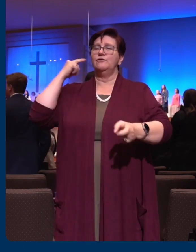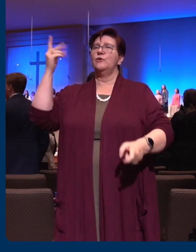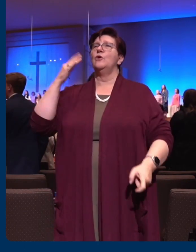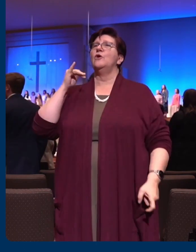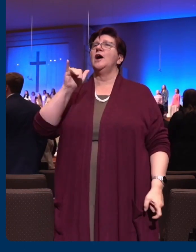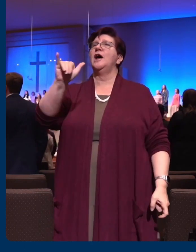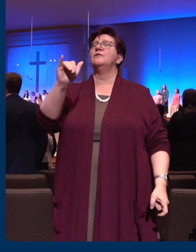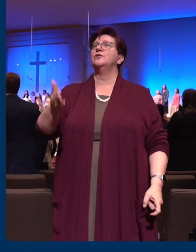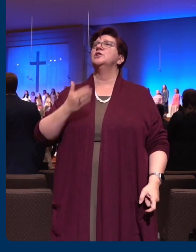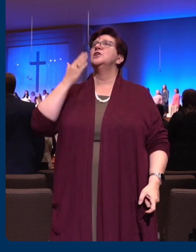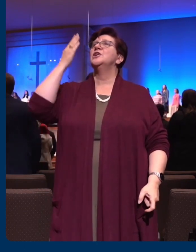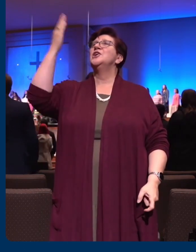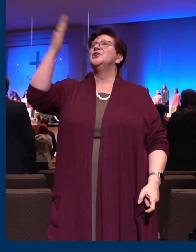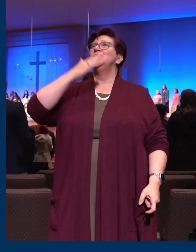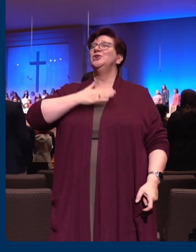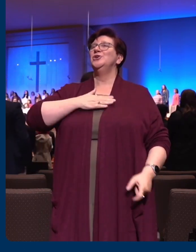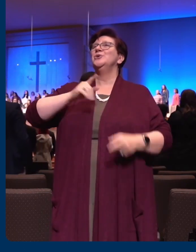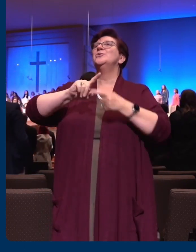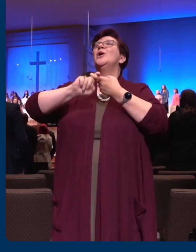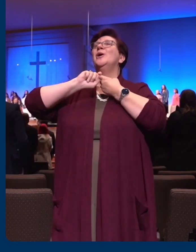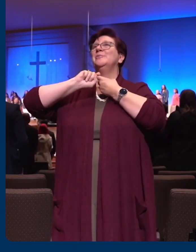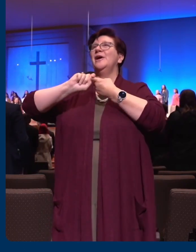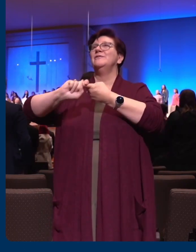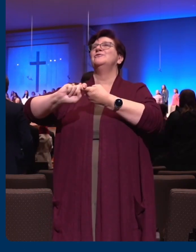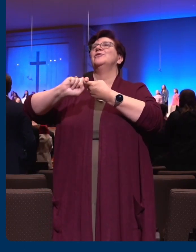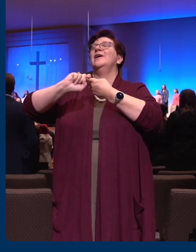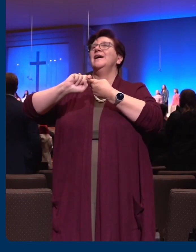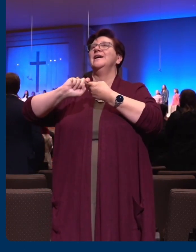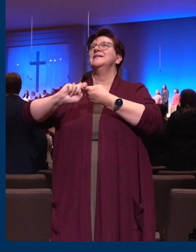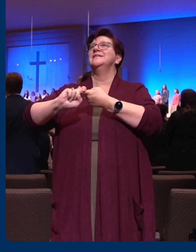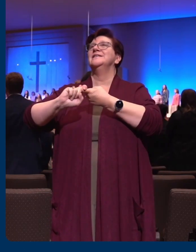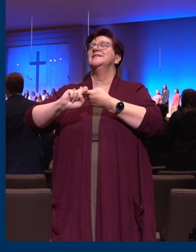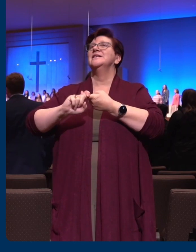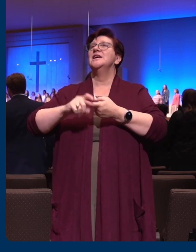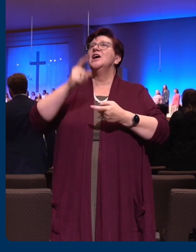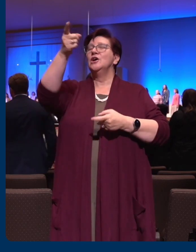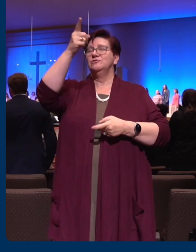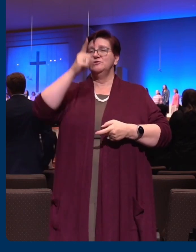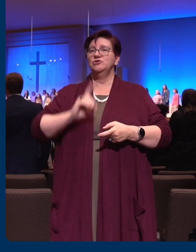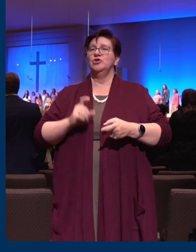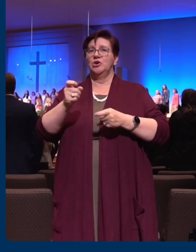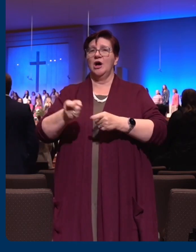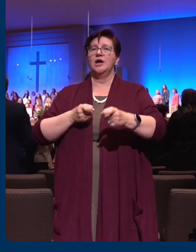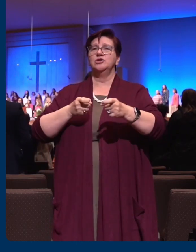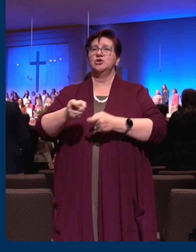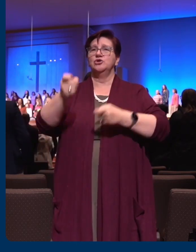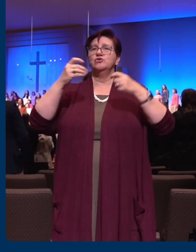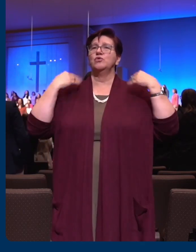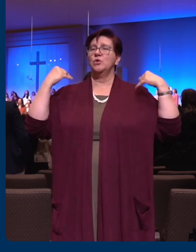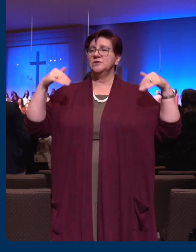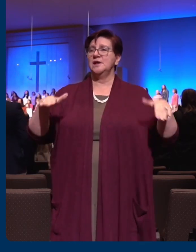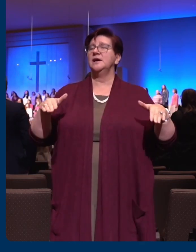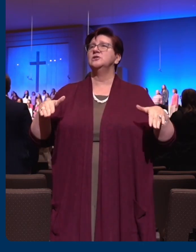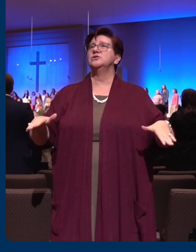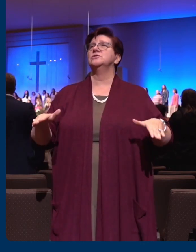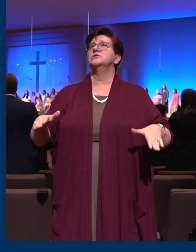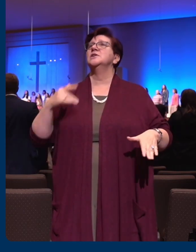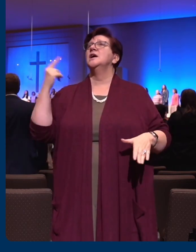forever, he is a friend of mine. The God of angel armies